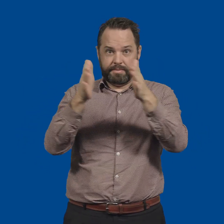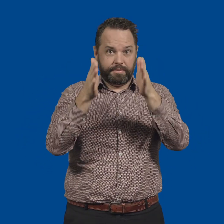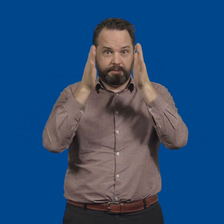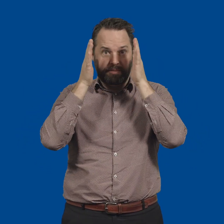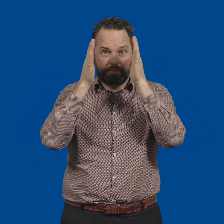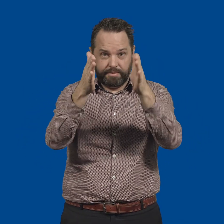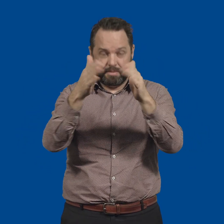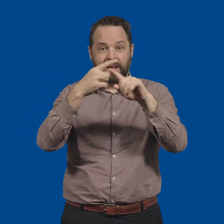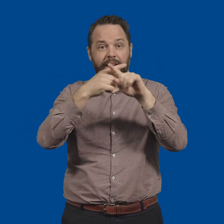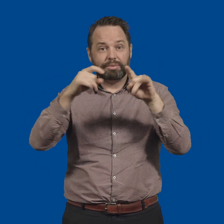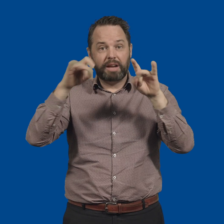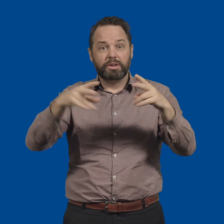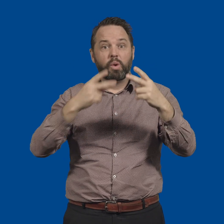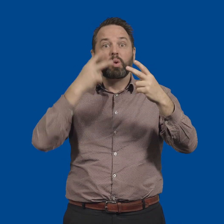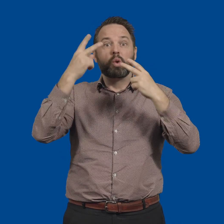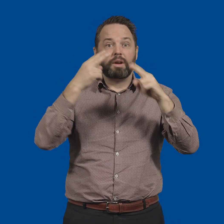Expression Australia is looking for you.